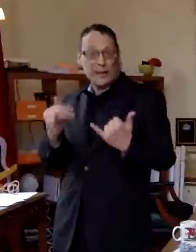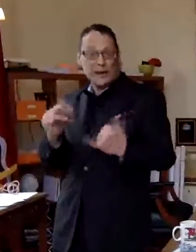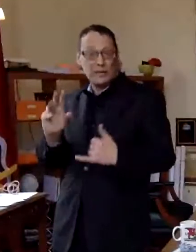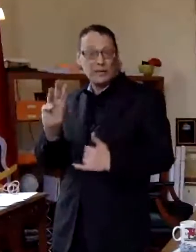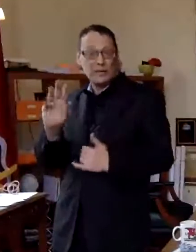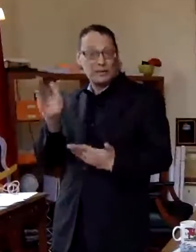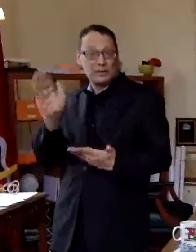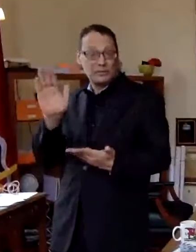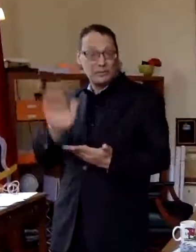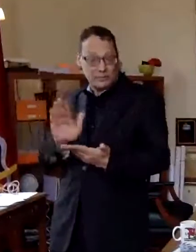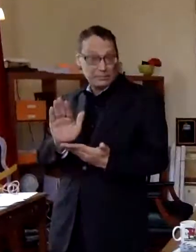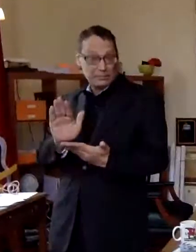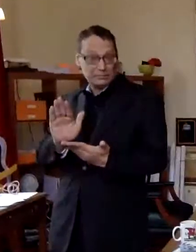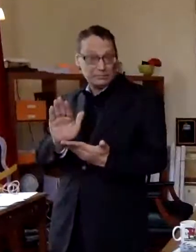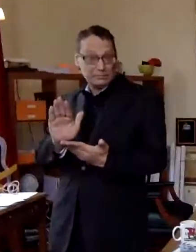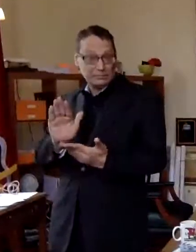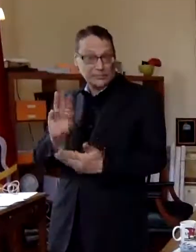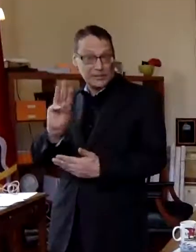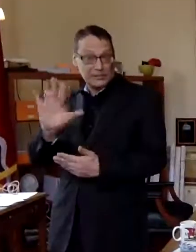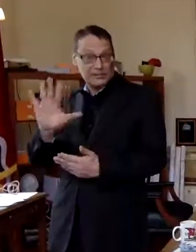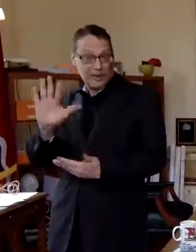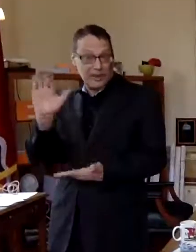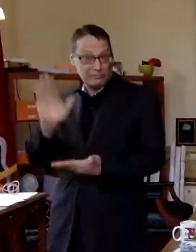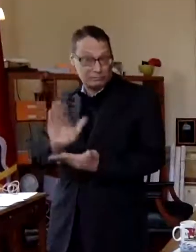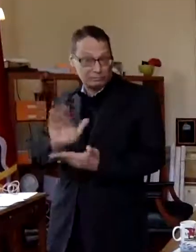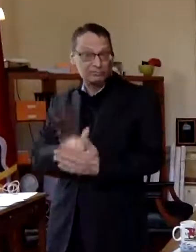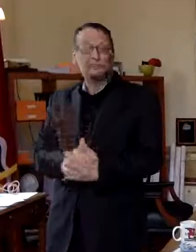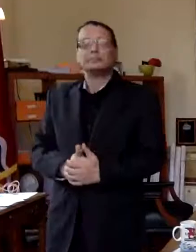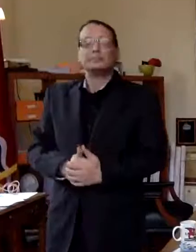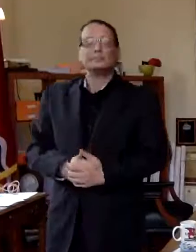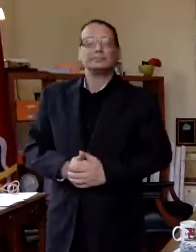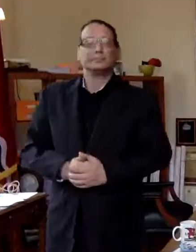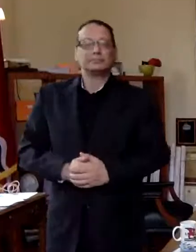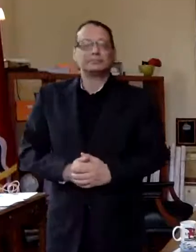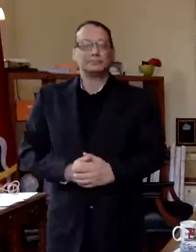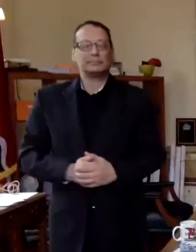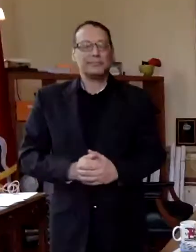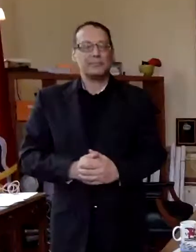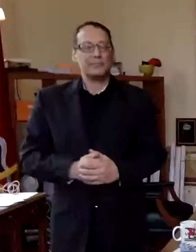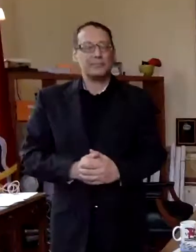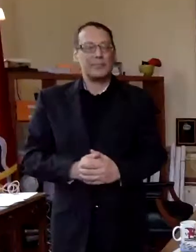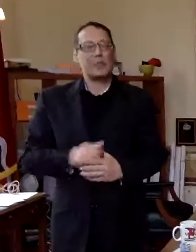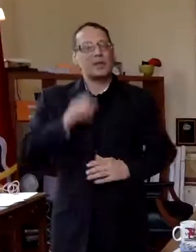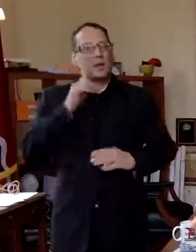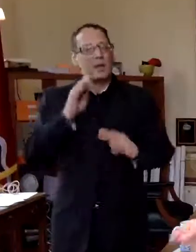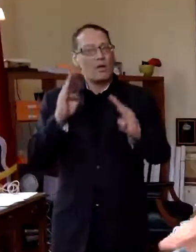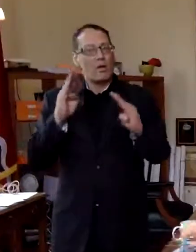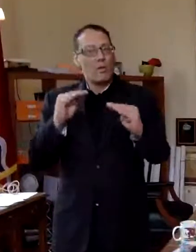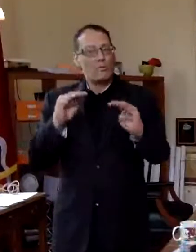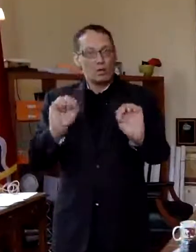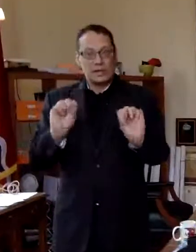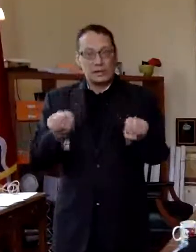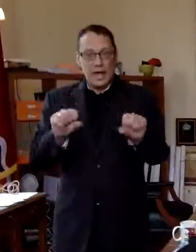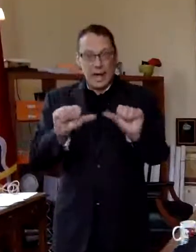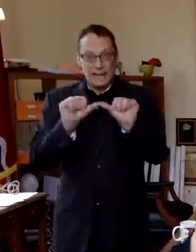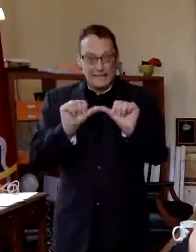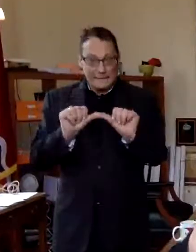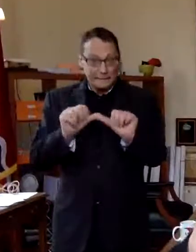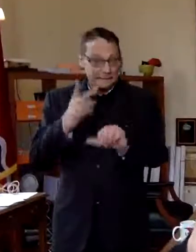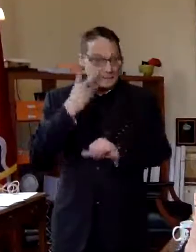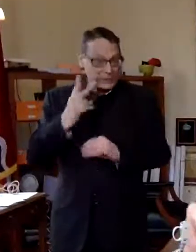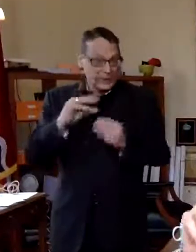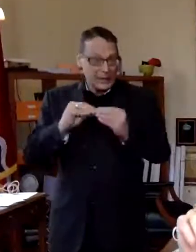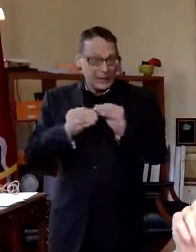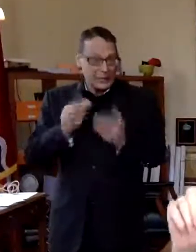people from yesterday uh and so you know hopefully hopefully we can continue to see that go down what's been